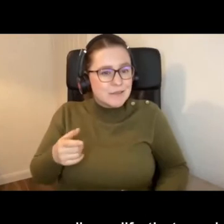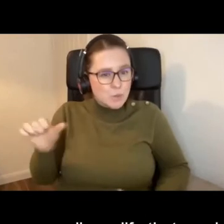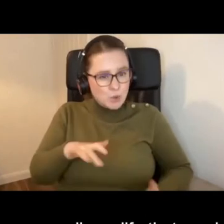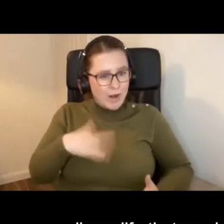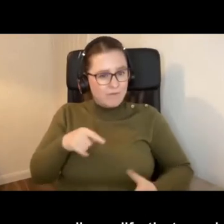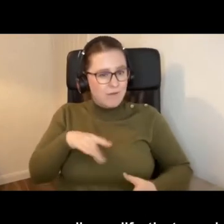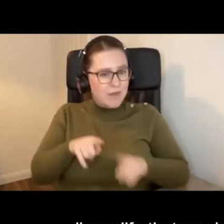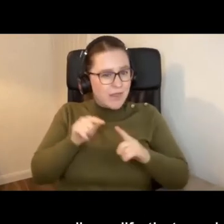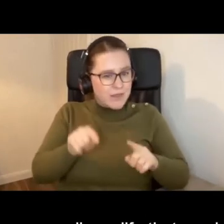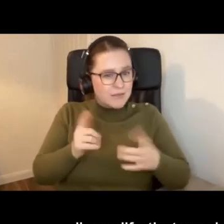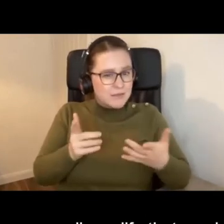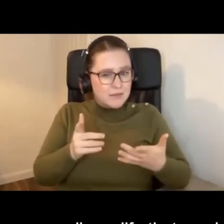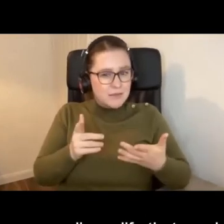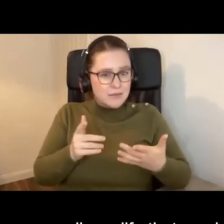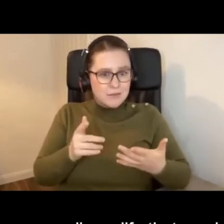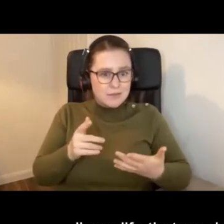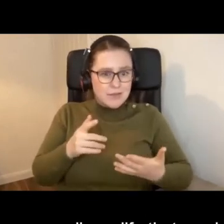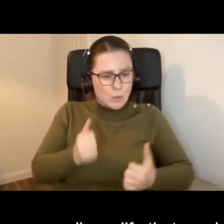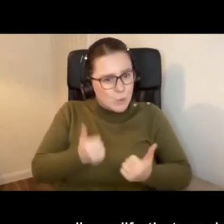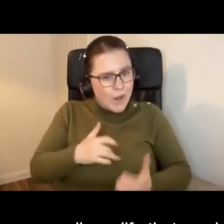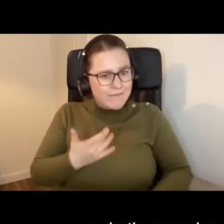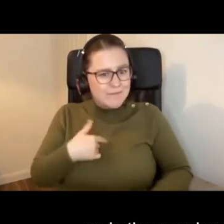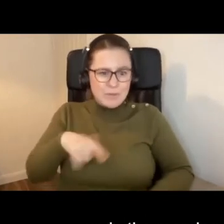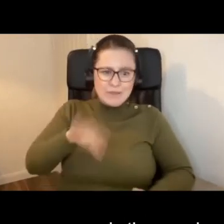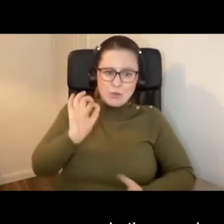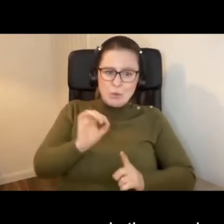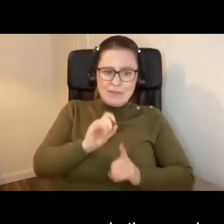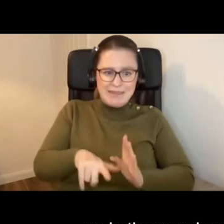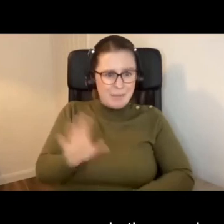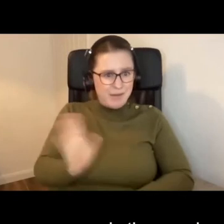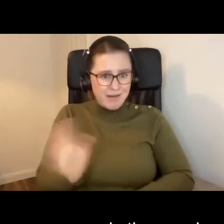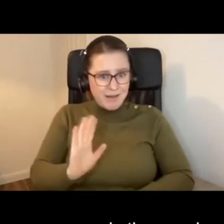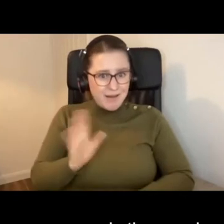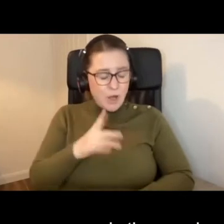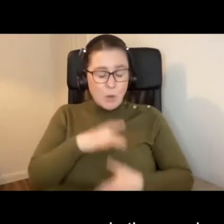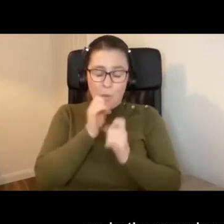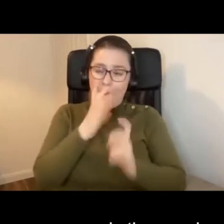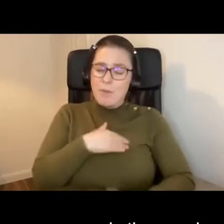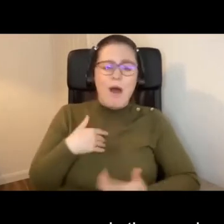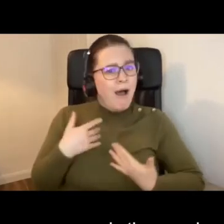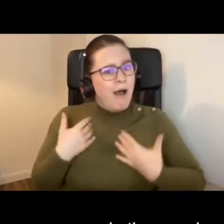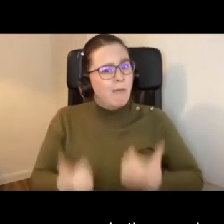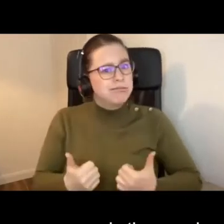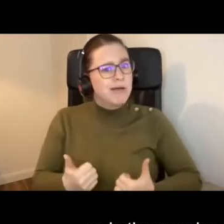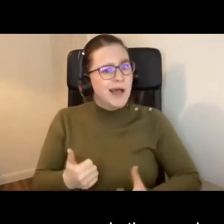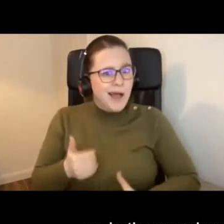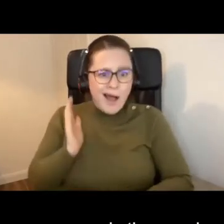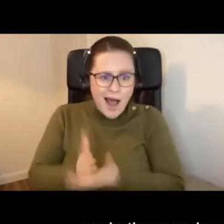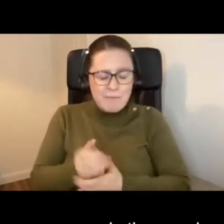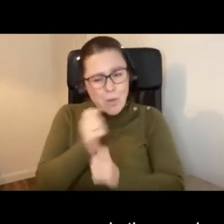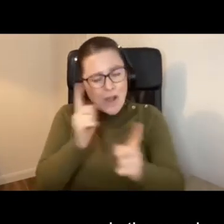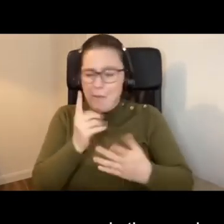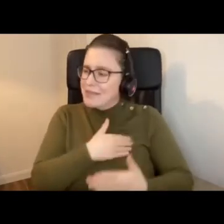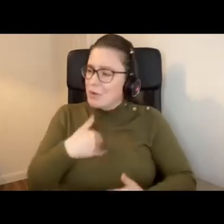we deserve. You know, we didn't choose to be disabled. Nobody wakes up in the morning and says, oh, do you know what? I'm going to be